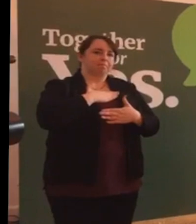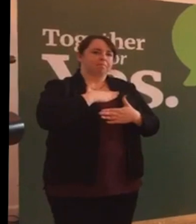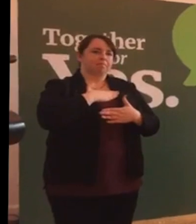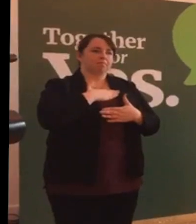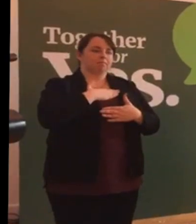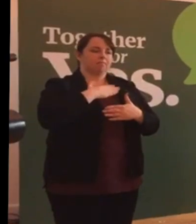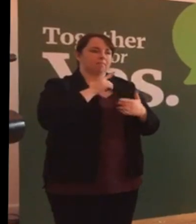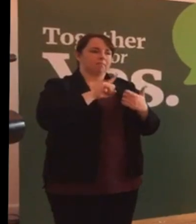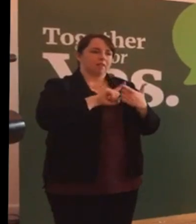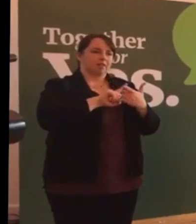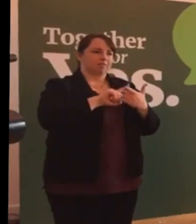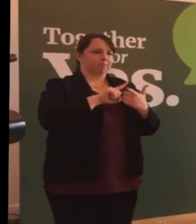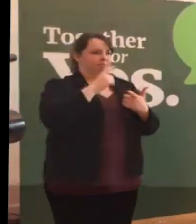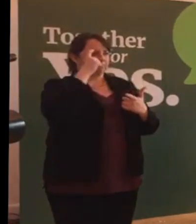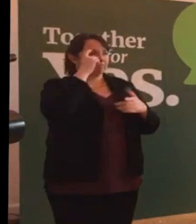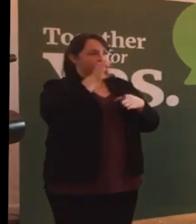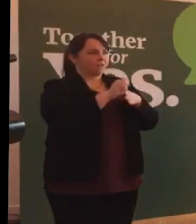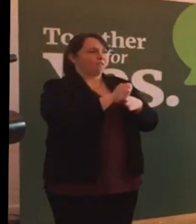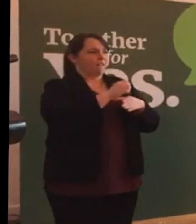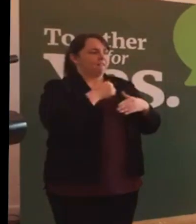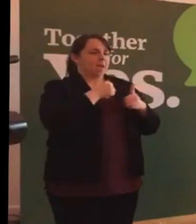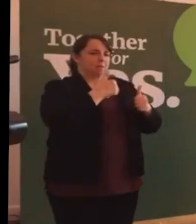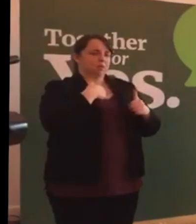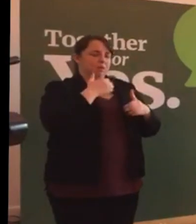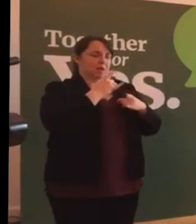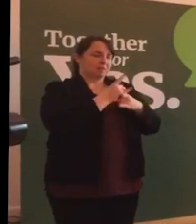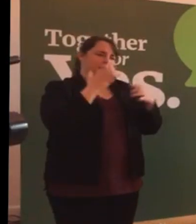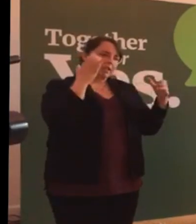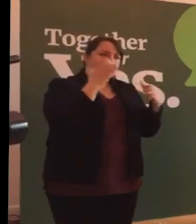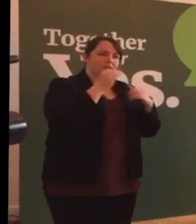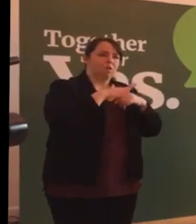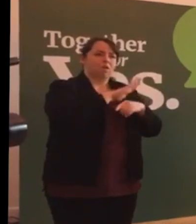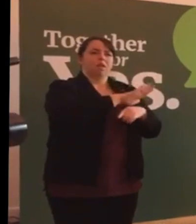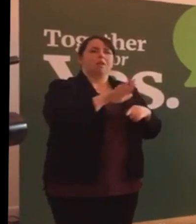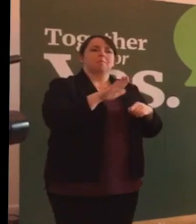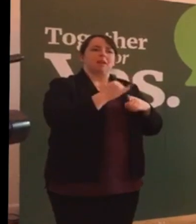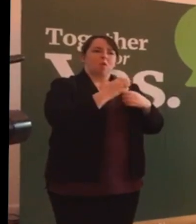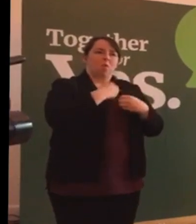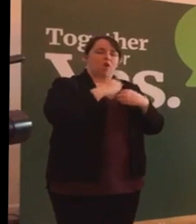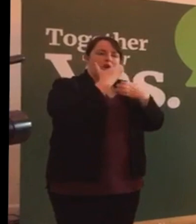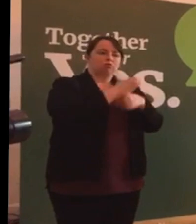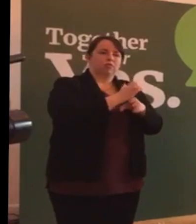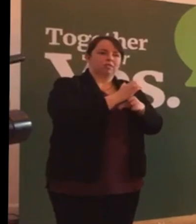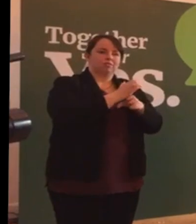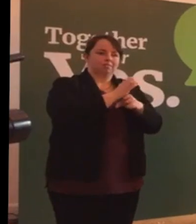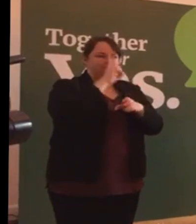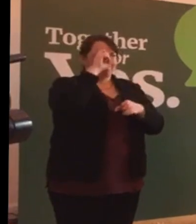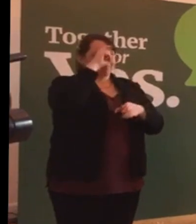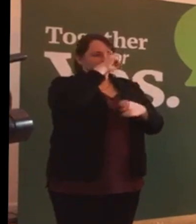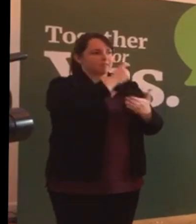to care for them in their own country at a difficult time?